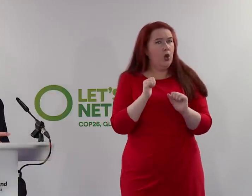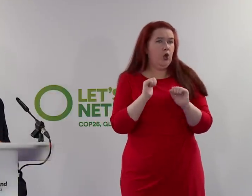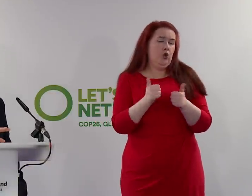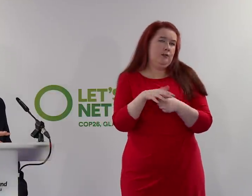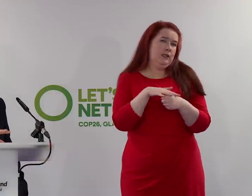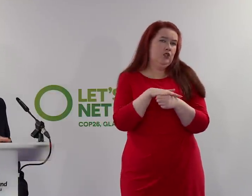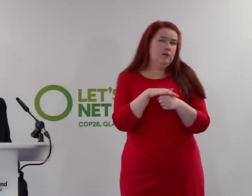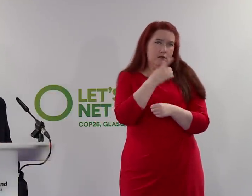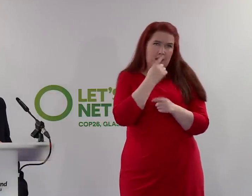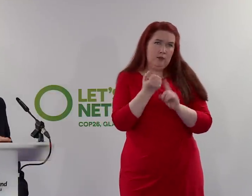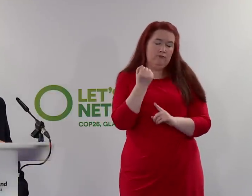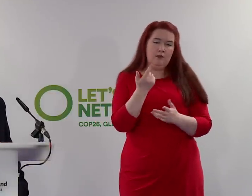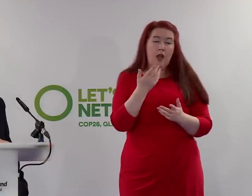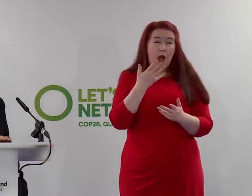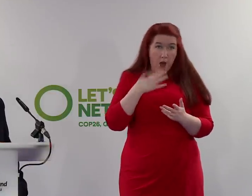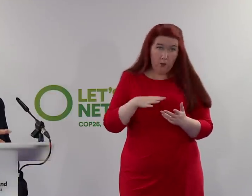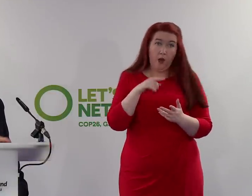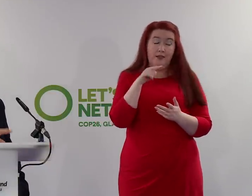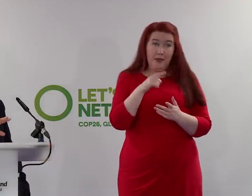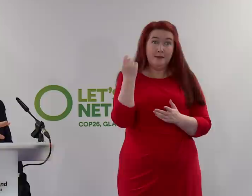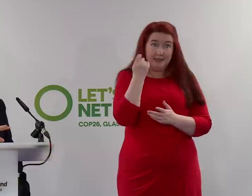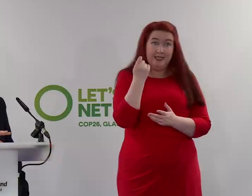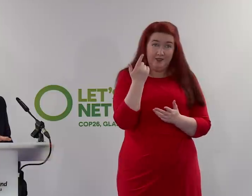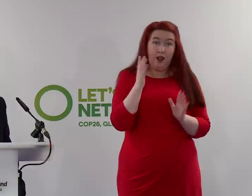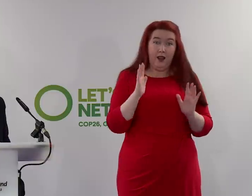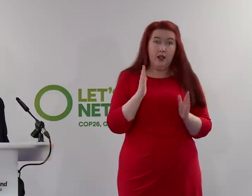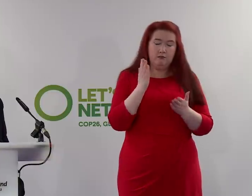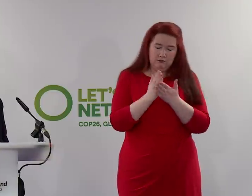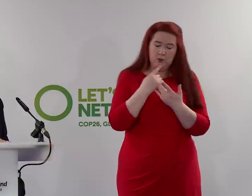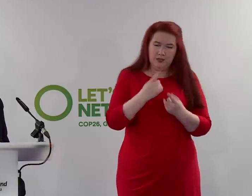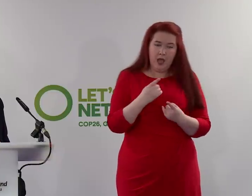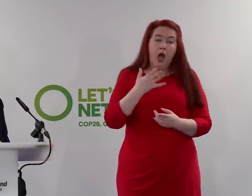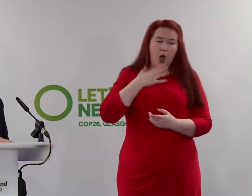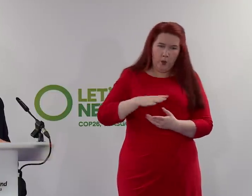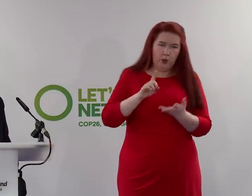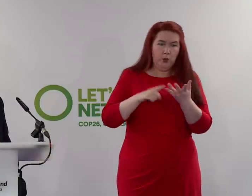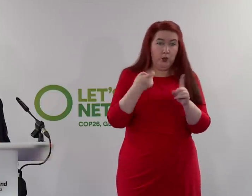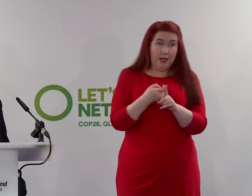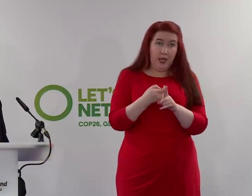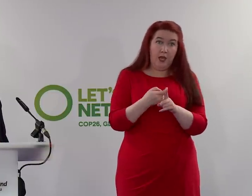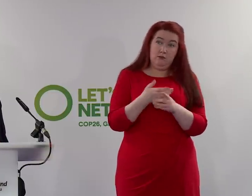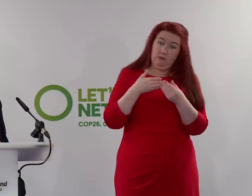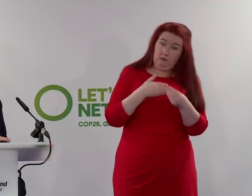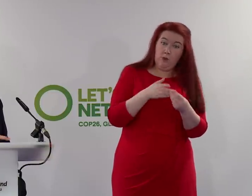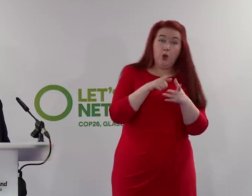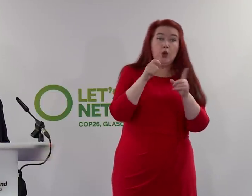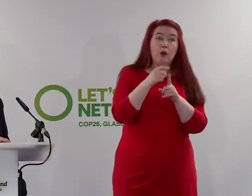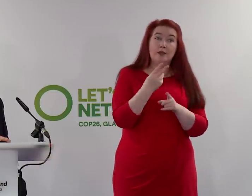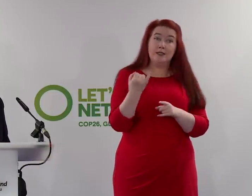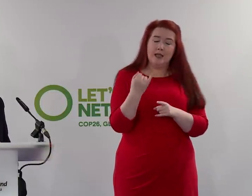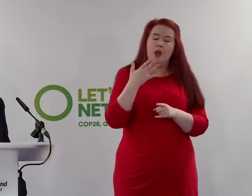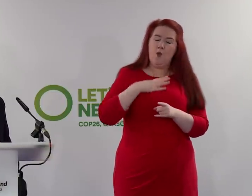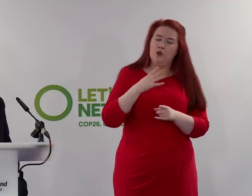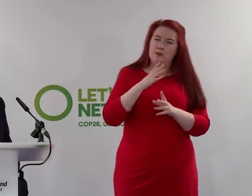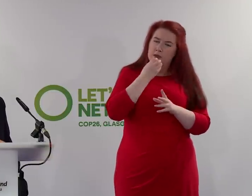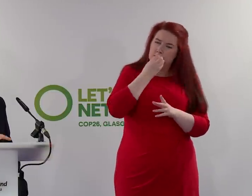that. I want them to succeed. Let me say this absolutely categorically. I want the UK's presidency of this COP to be a roaring success.